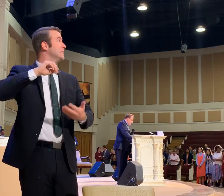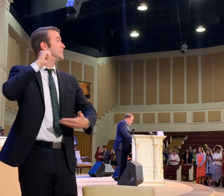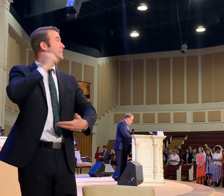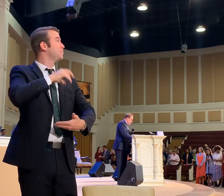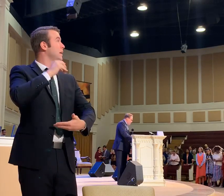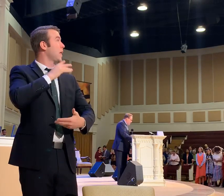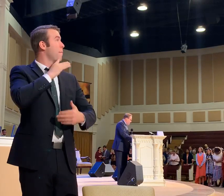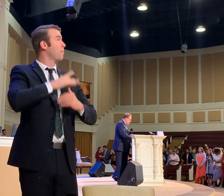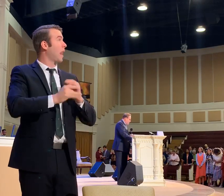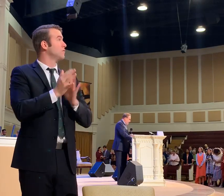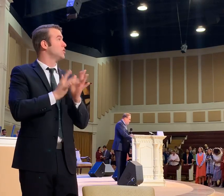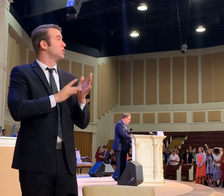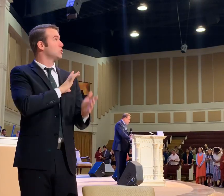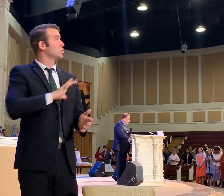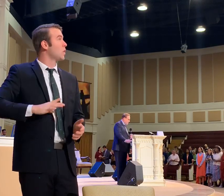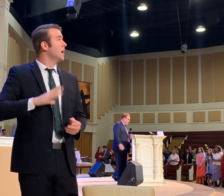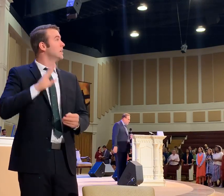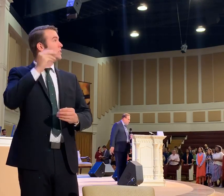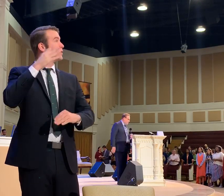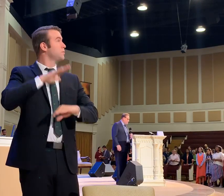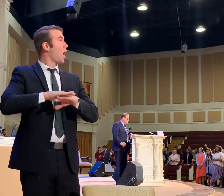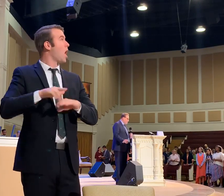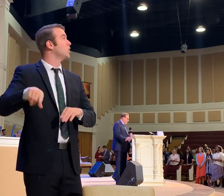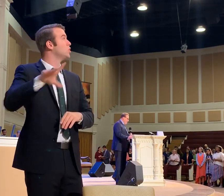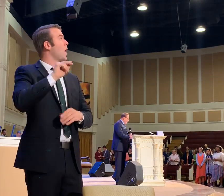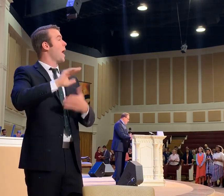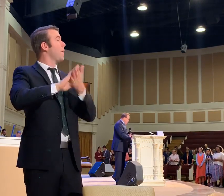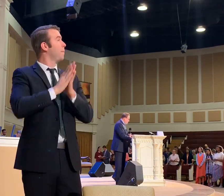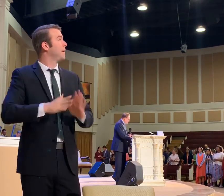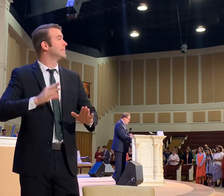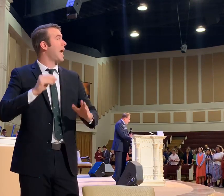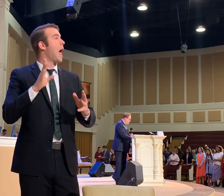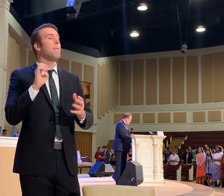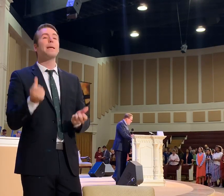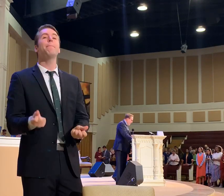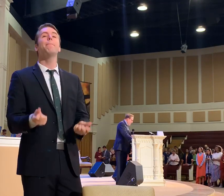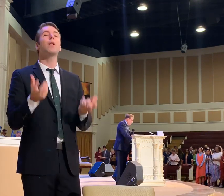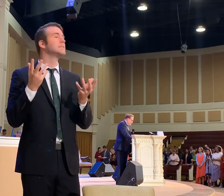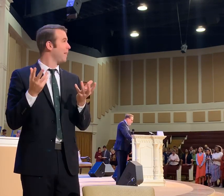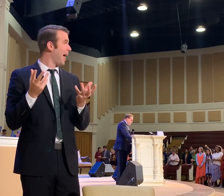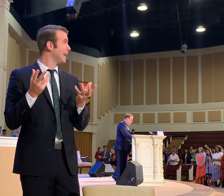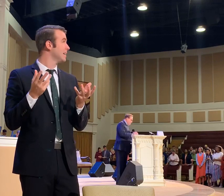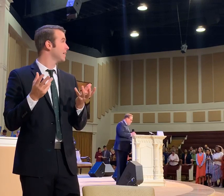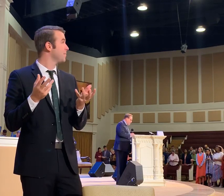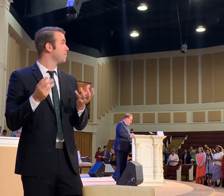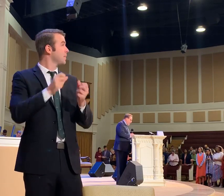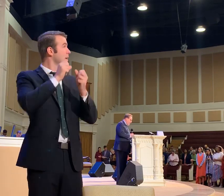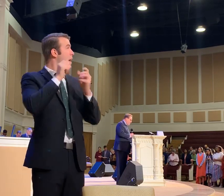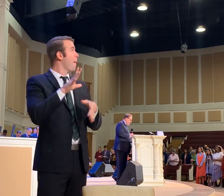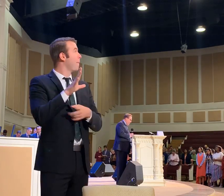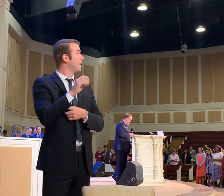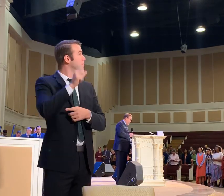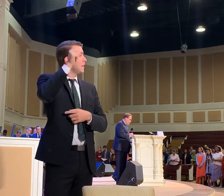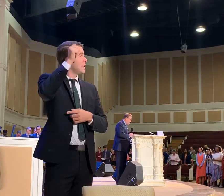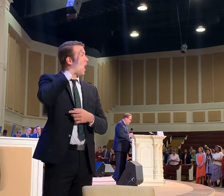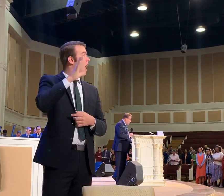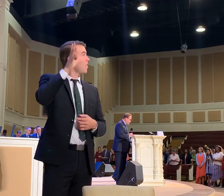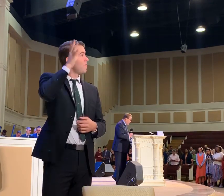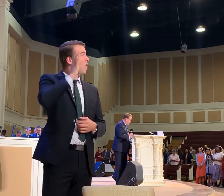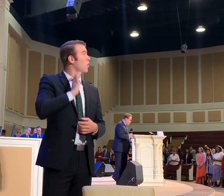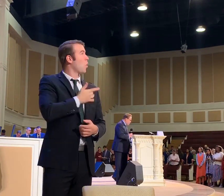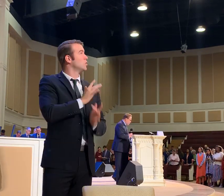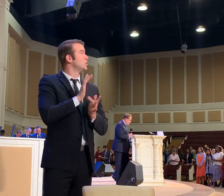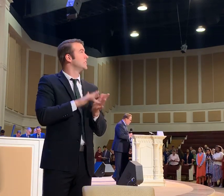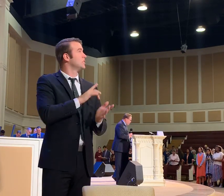and sprinkling of the blood of Jesus Christ, grace be a new peace, and be multiplied. Blessed be the God and Father, our Lord